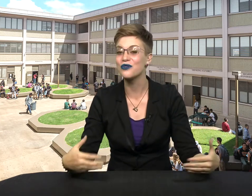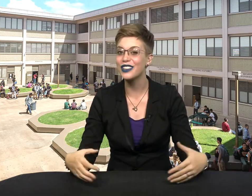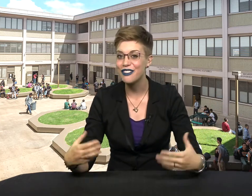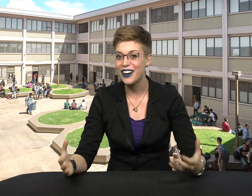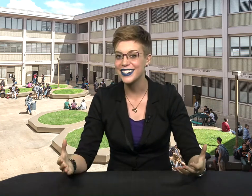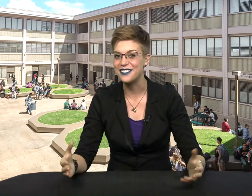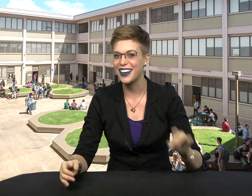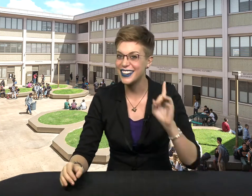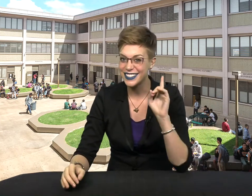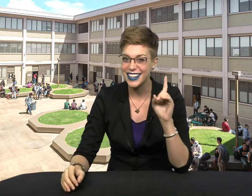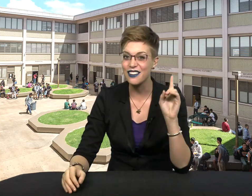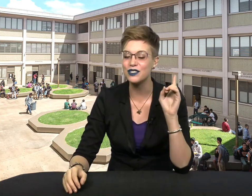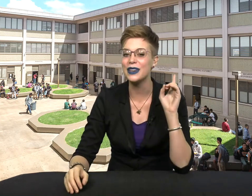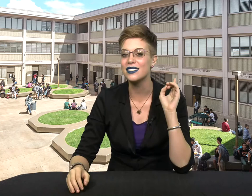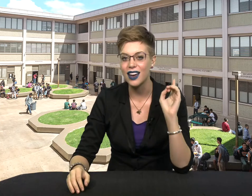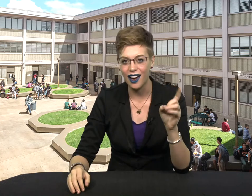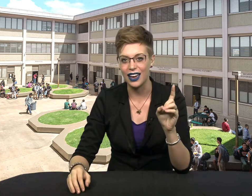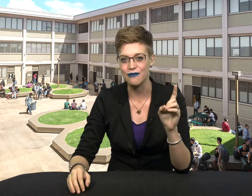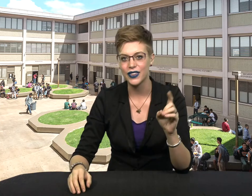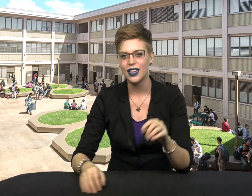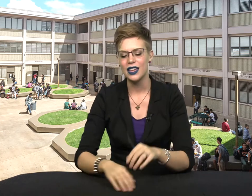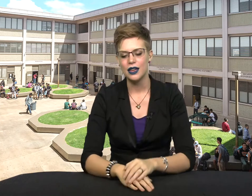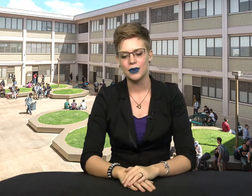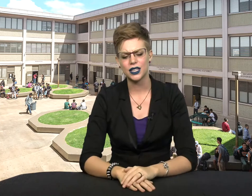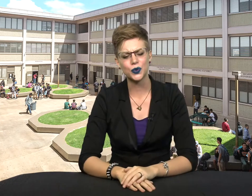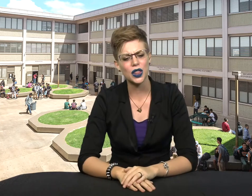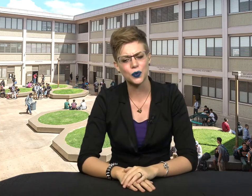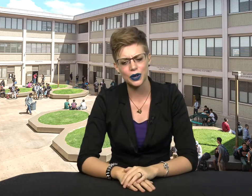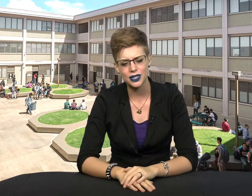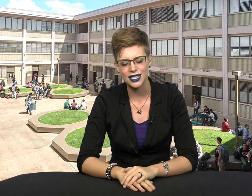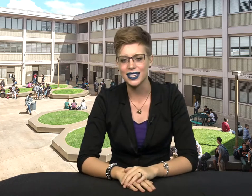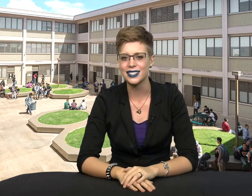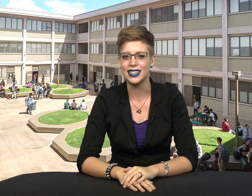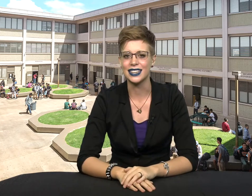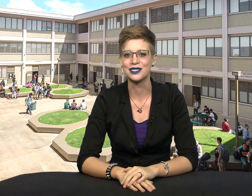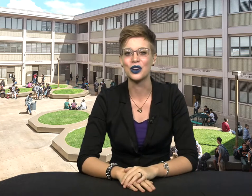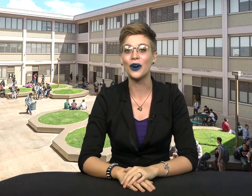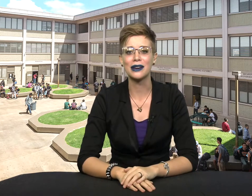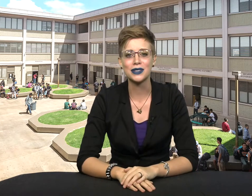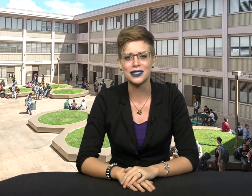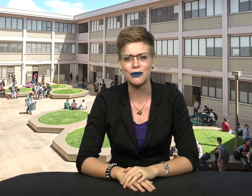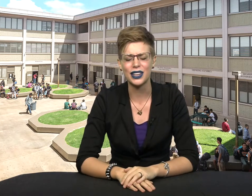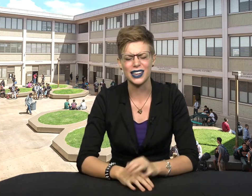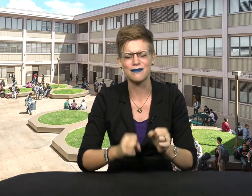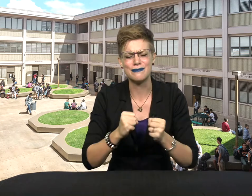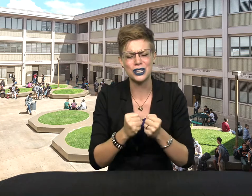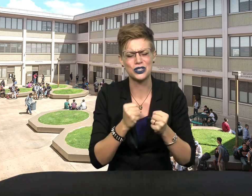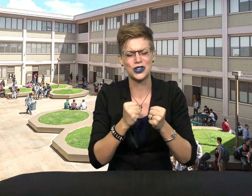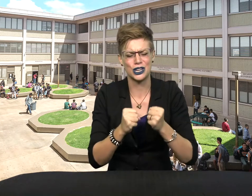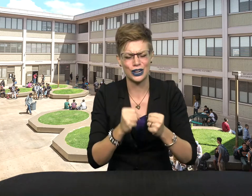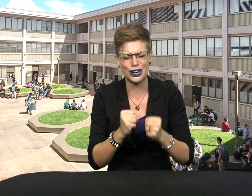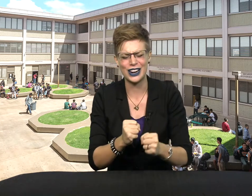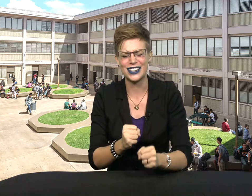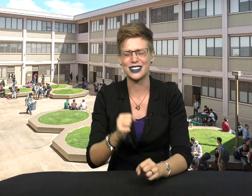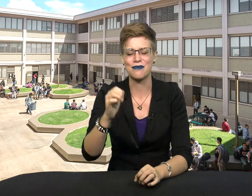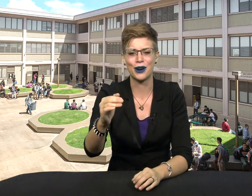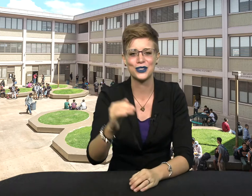really effective and it saves me time. Because one of the worst things is going up to someone, like mustering your courage, approaching